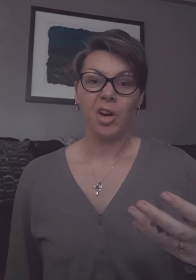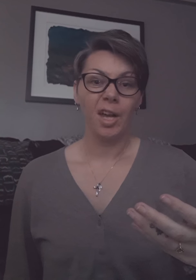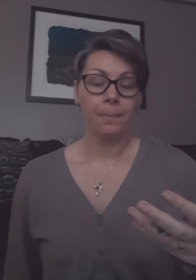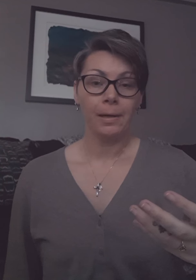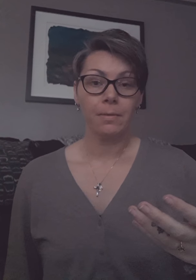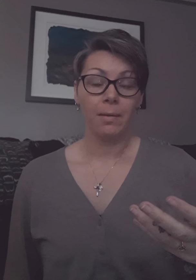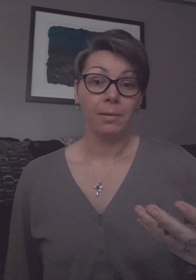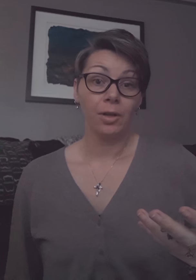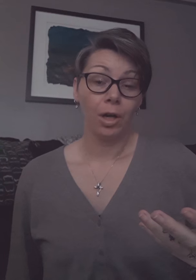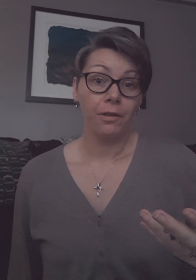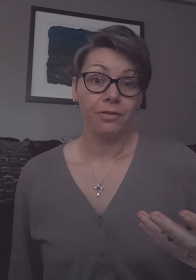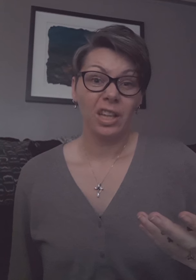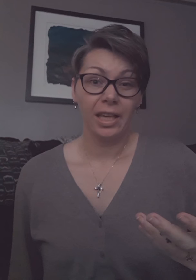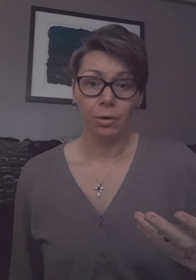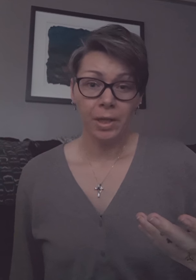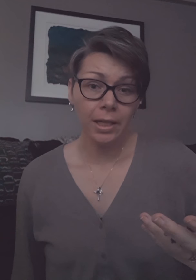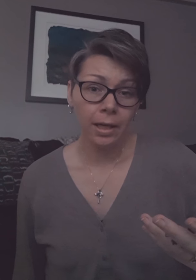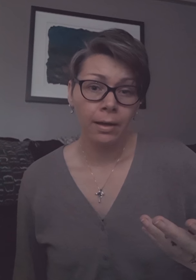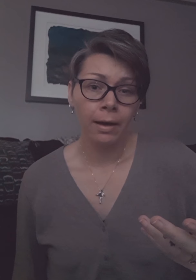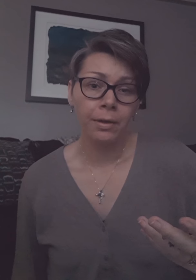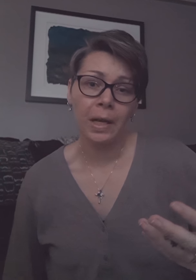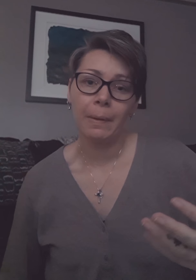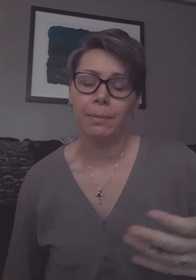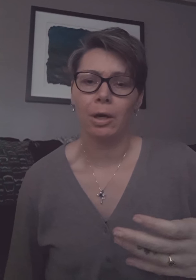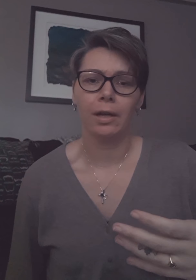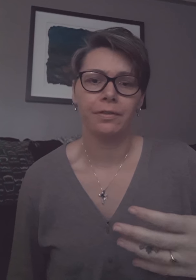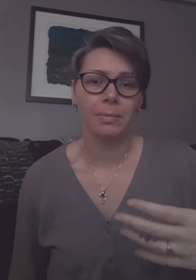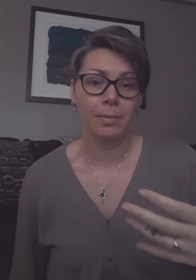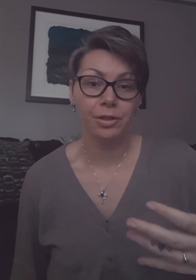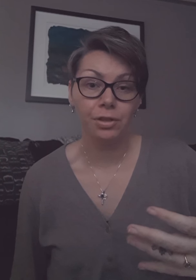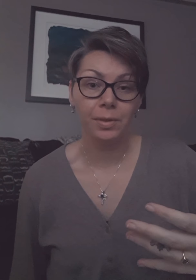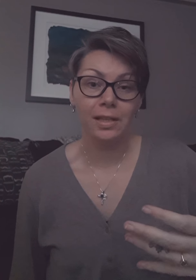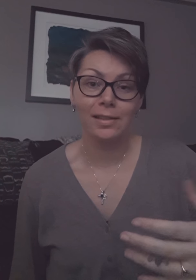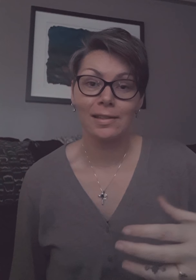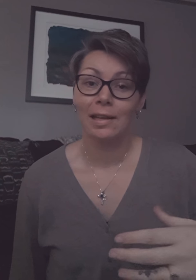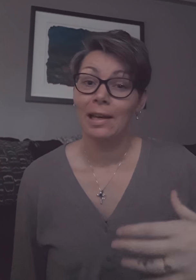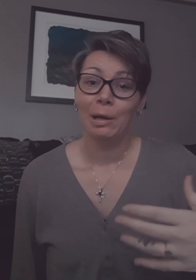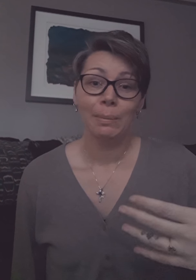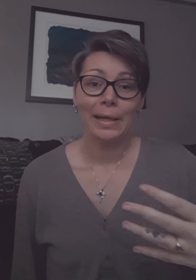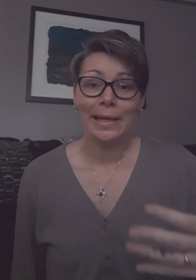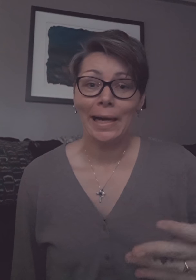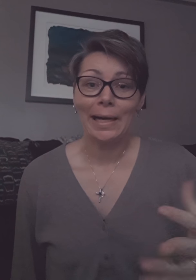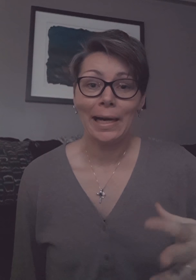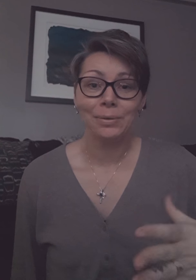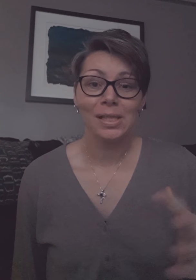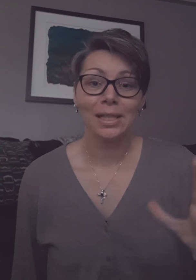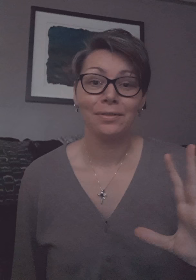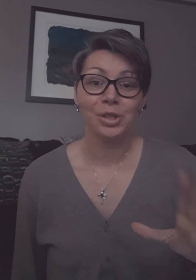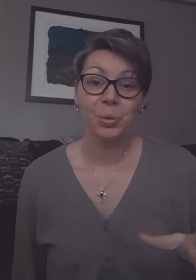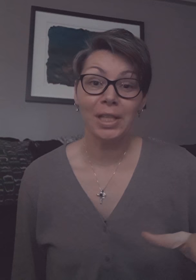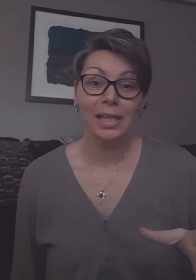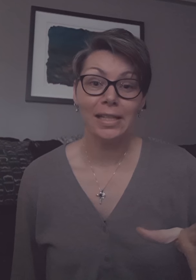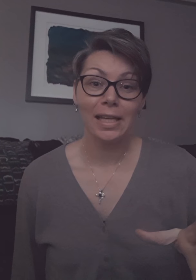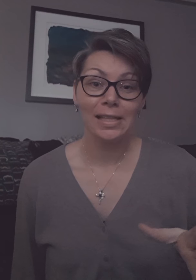thought it might I might be on it for like a week I thought I might be on it for maybe two weeks but now I was on it for 28 days